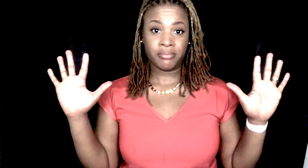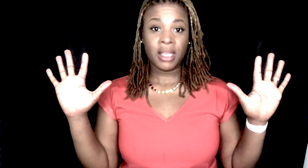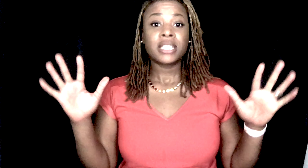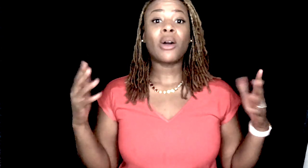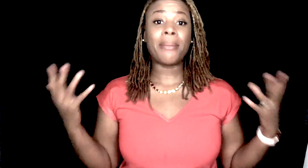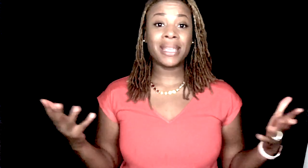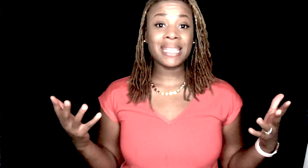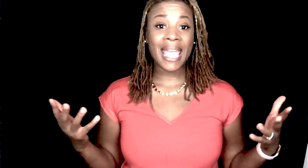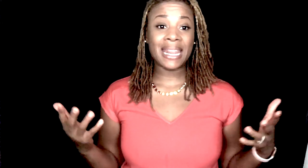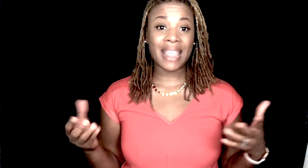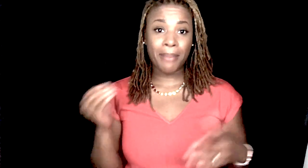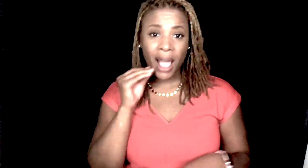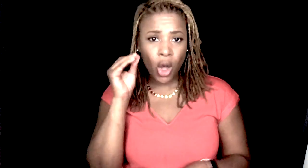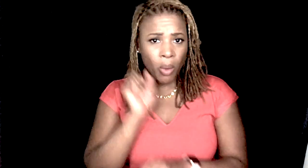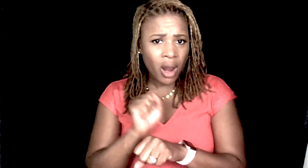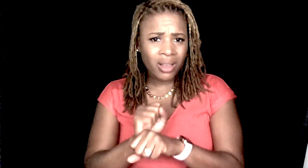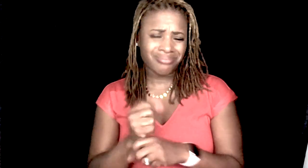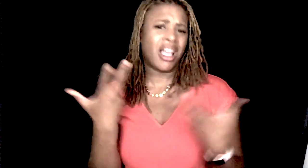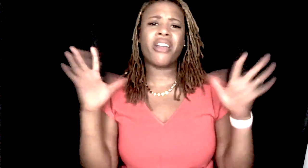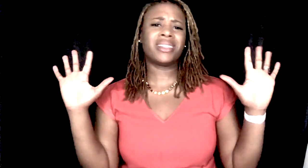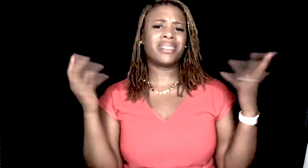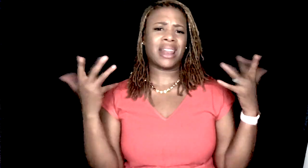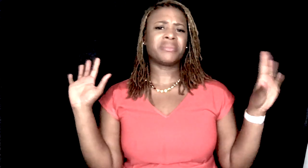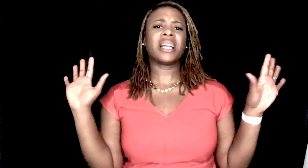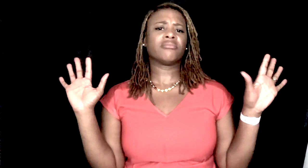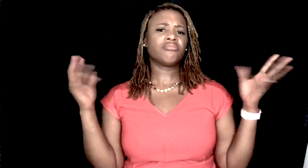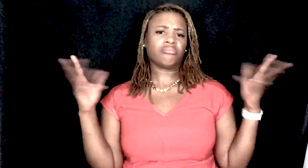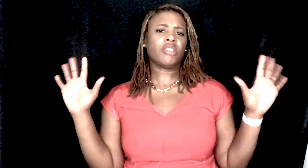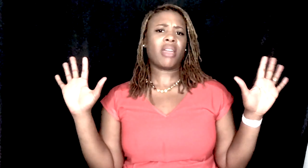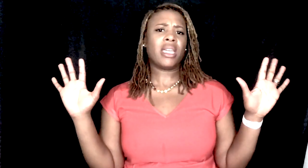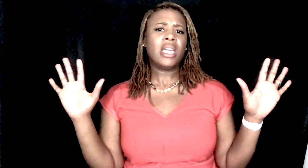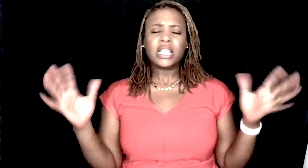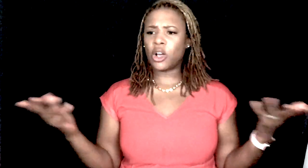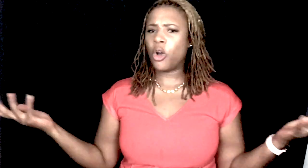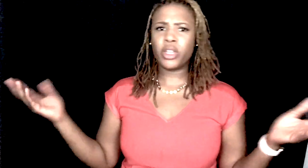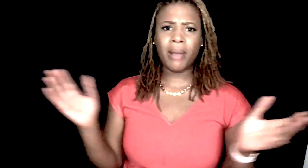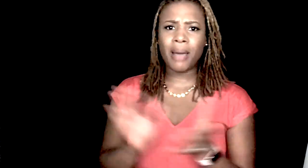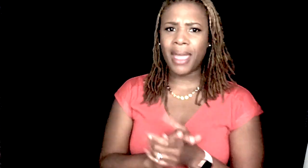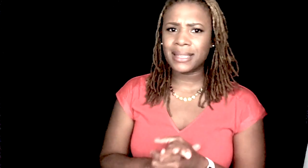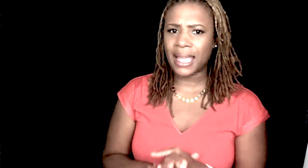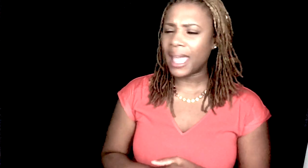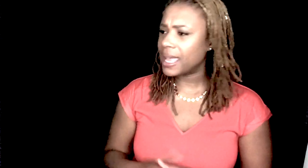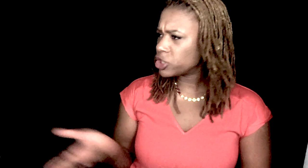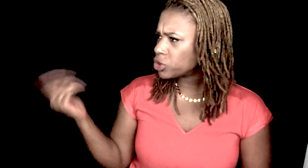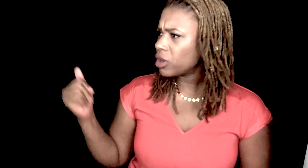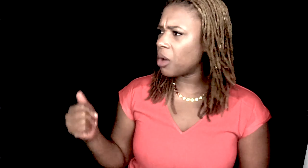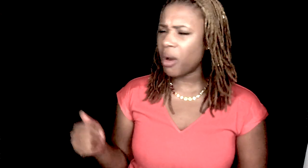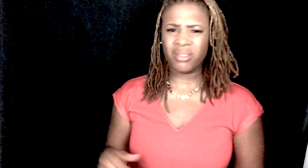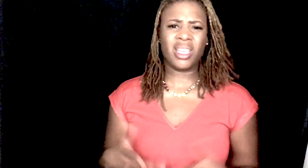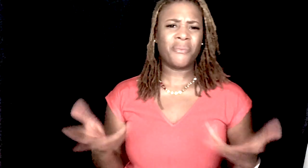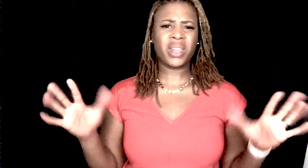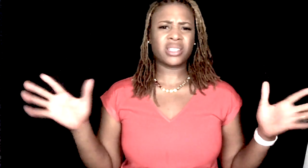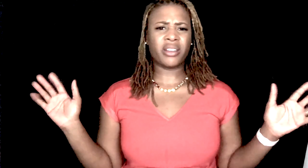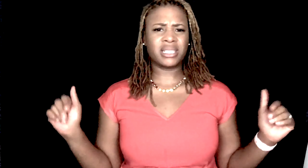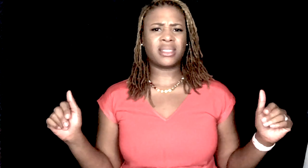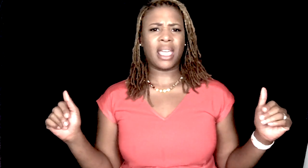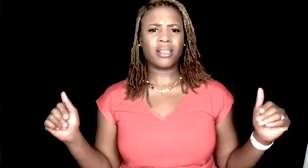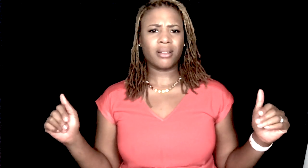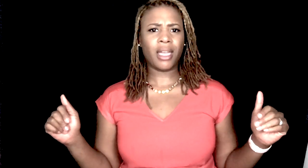So, I'm indicating that my homework, I already did that. I'm done. Okay. So, your mom asked like, hey, did you do your homework? Yeah, I'm finished. already did that. Okay.